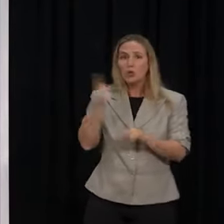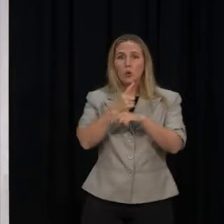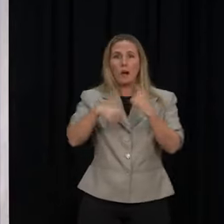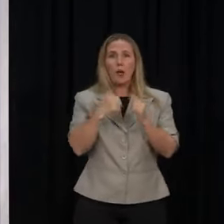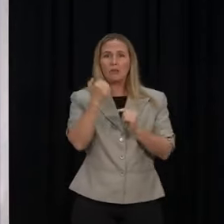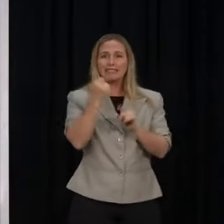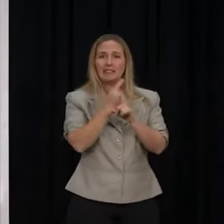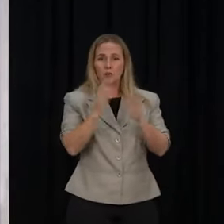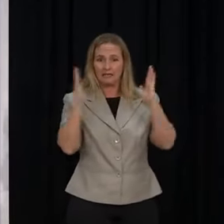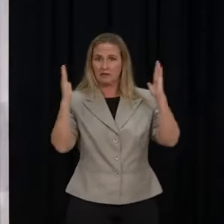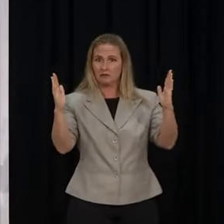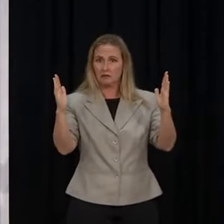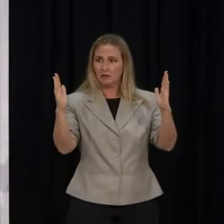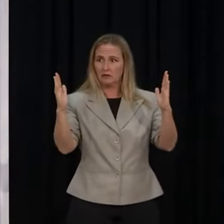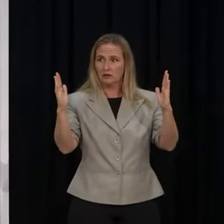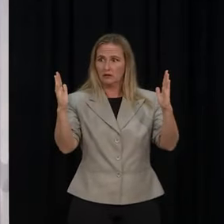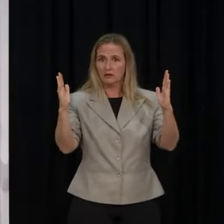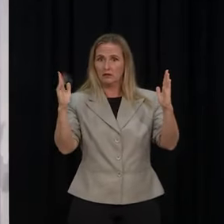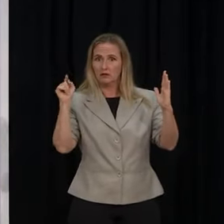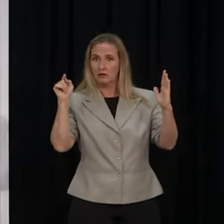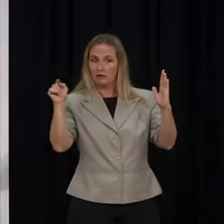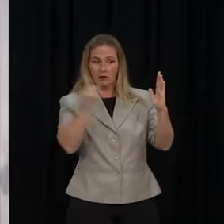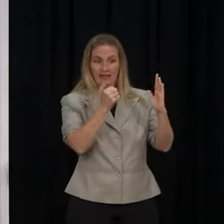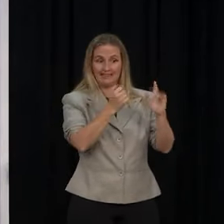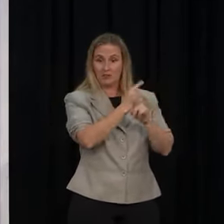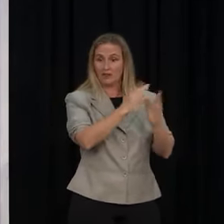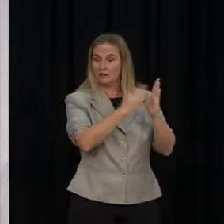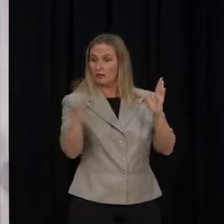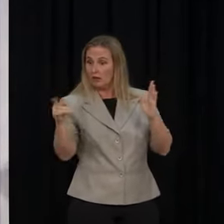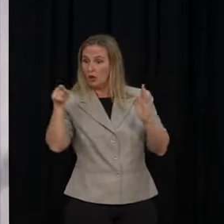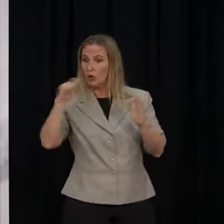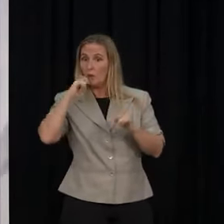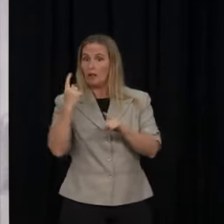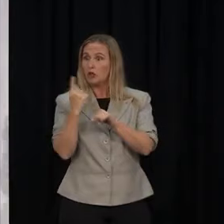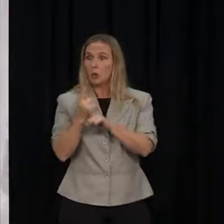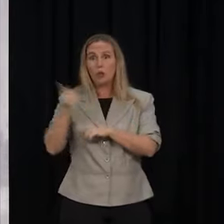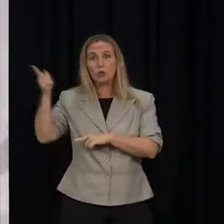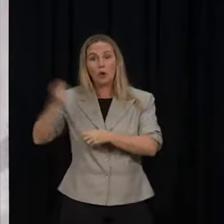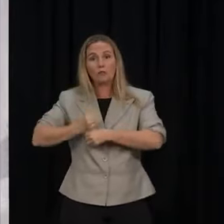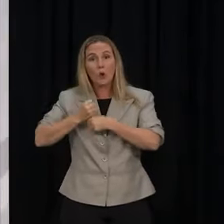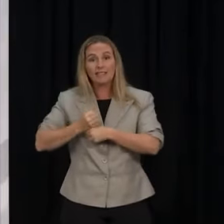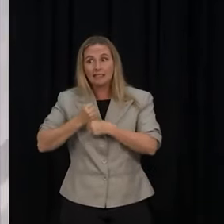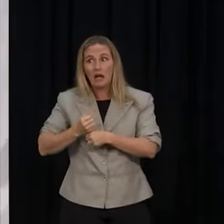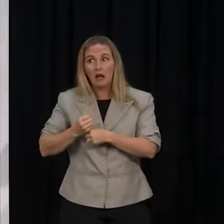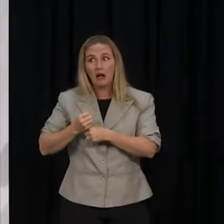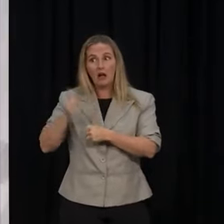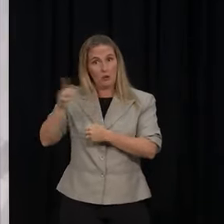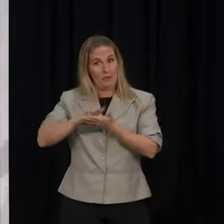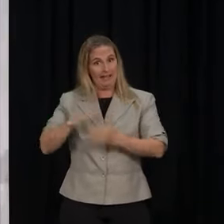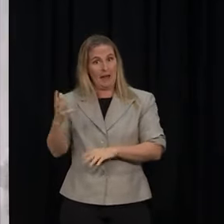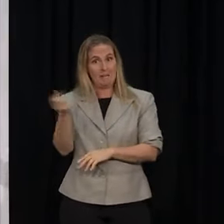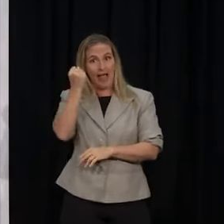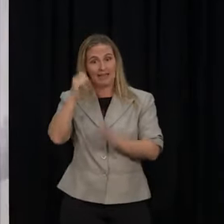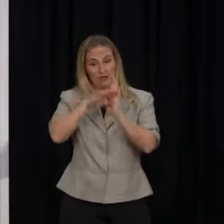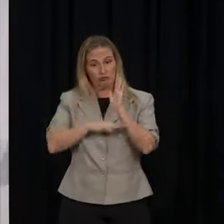would be able to tell the protesters, if you had talked to them, that they could be looking at the removal of mandates?